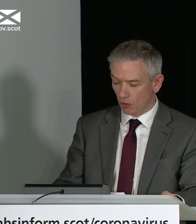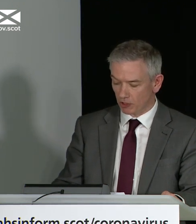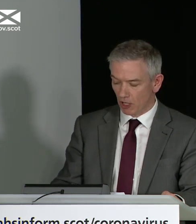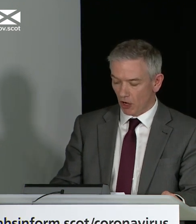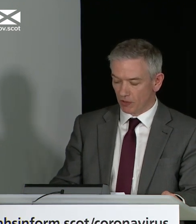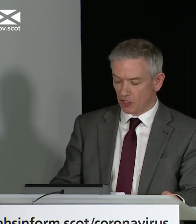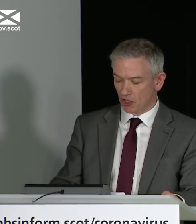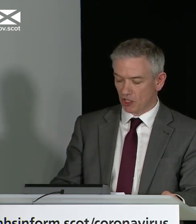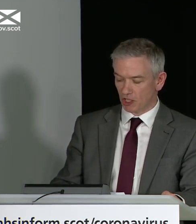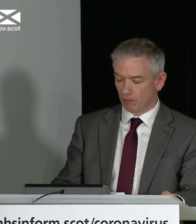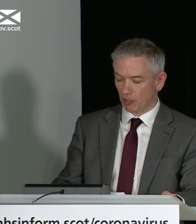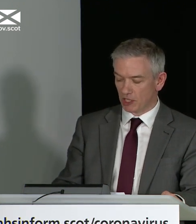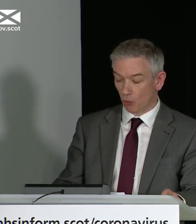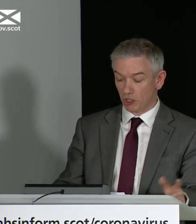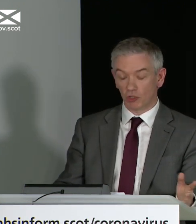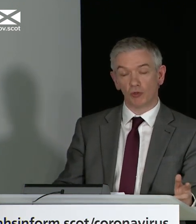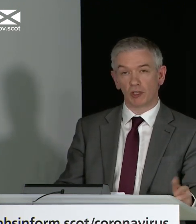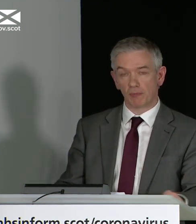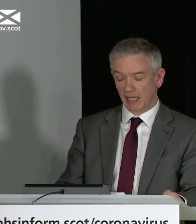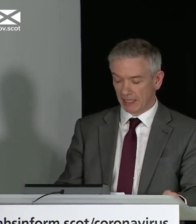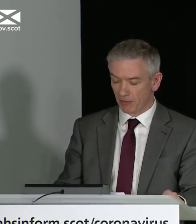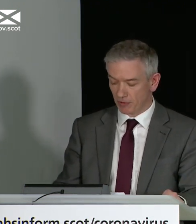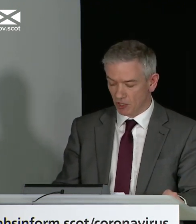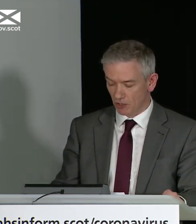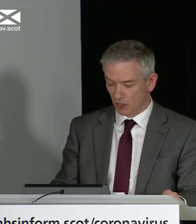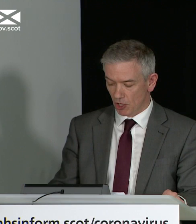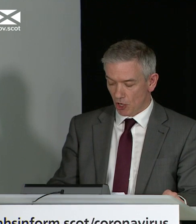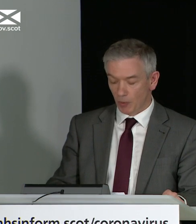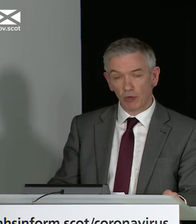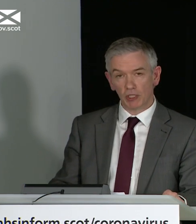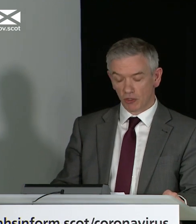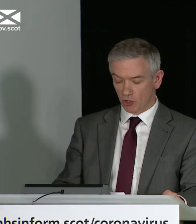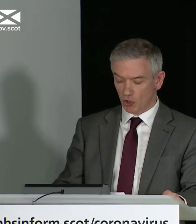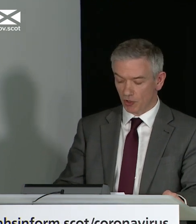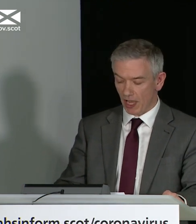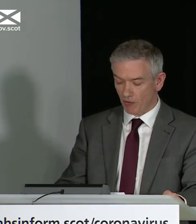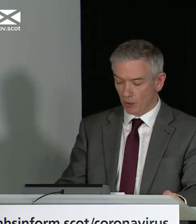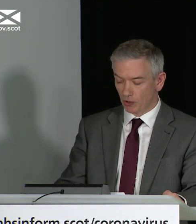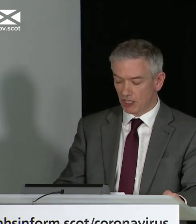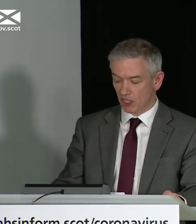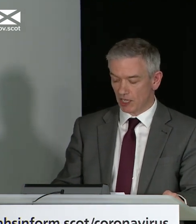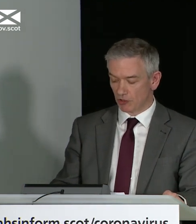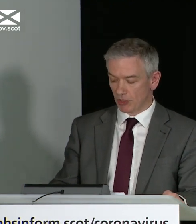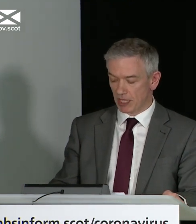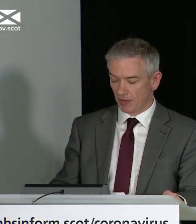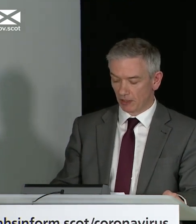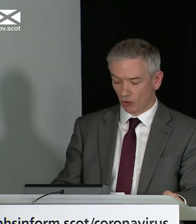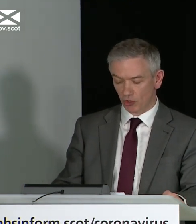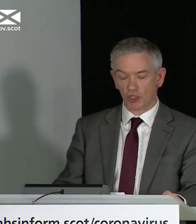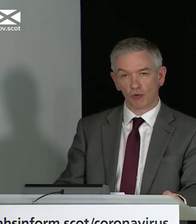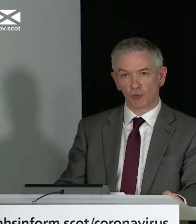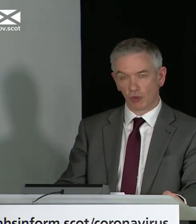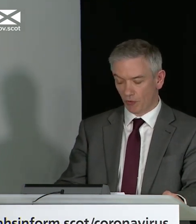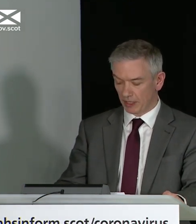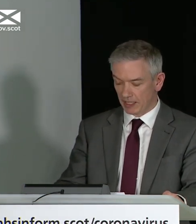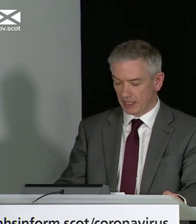support of the restrictions that in place and want you to know that they're making a difference. We now need to ensure that everyone who needs care is receiving it, not